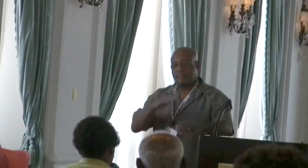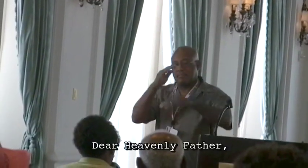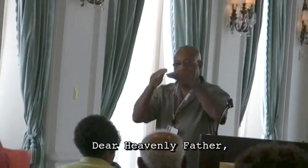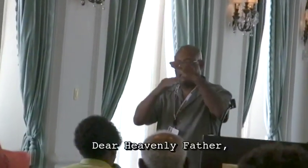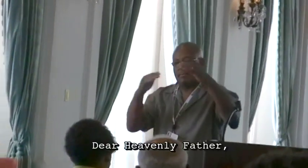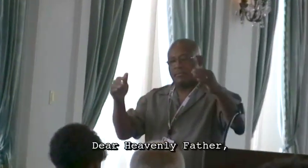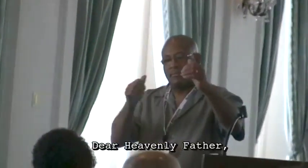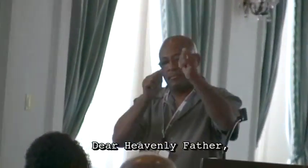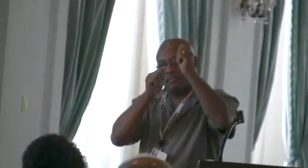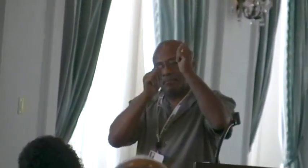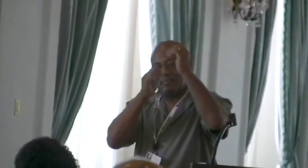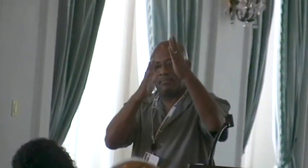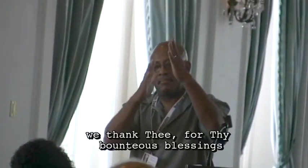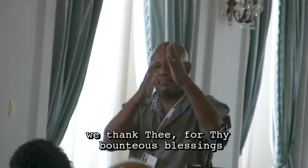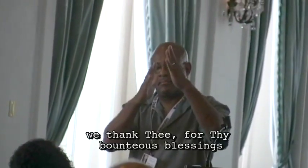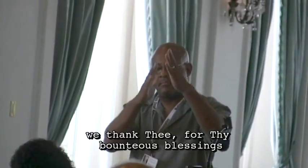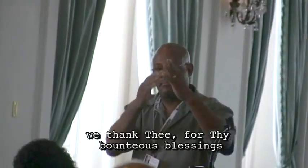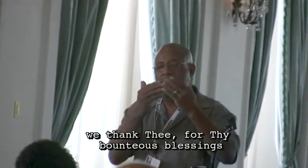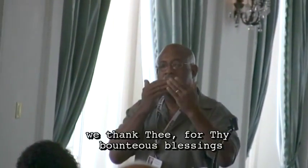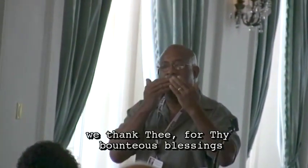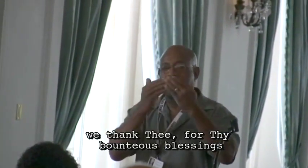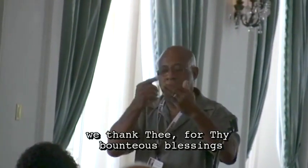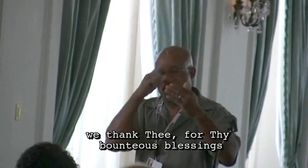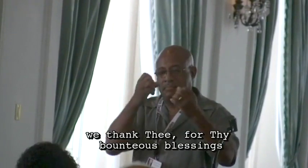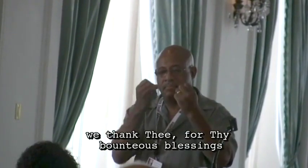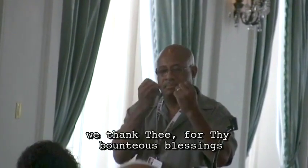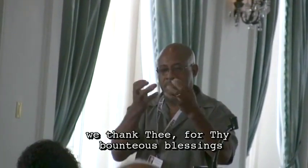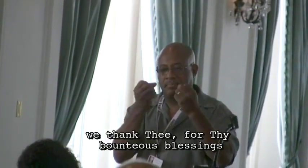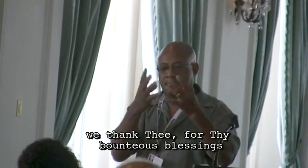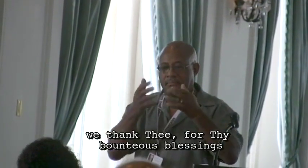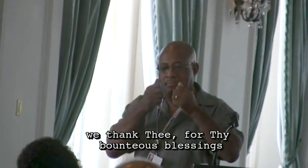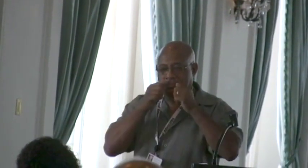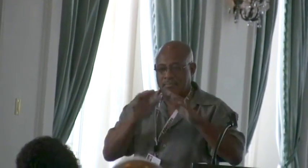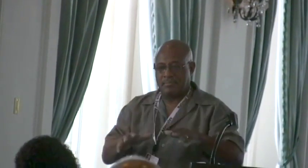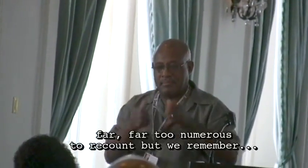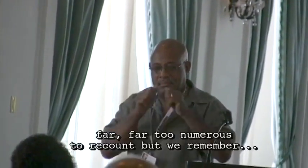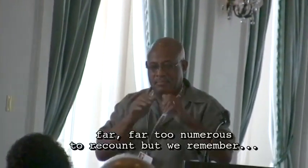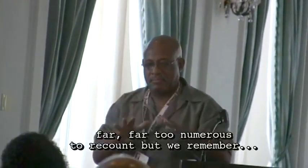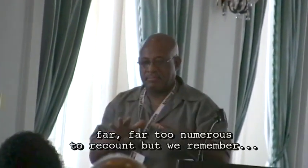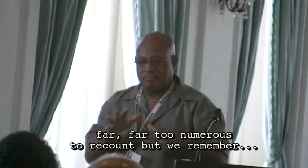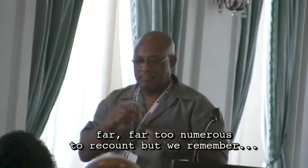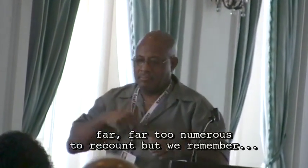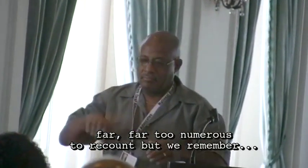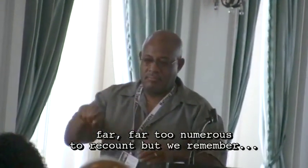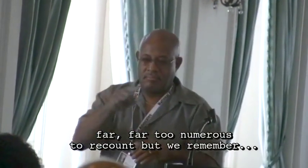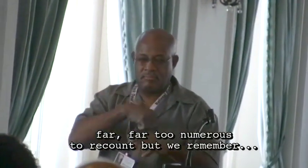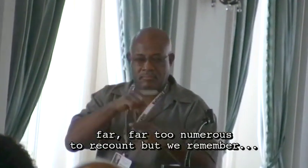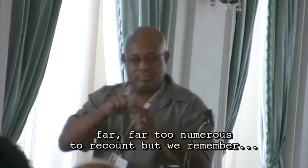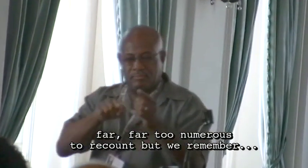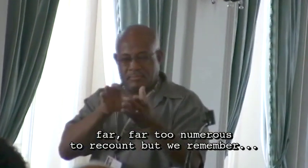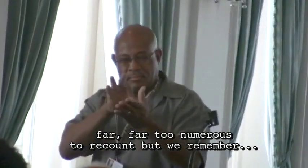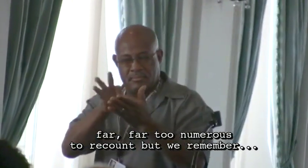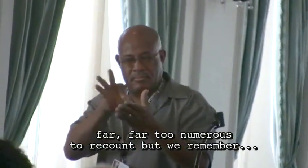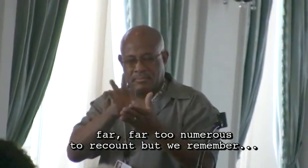Dear Heavenly Father, we thank Thee for Thy bounteous blessings, far, far too numerous to recount.